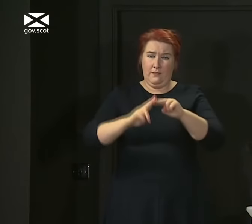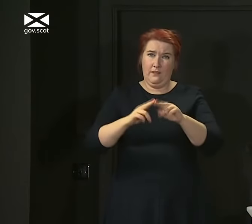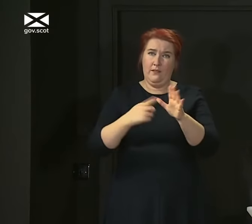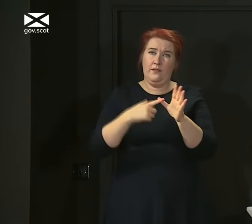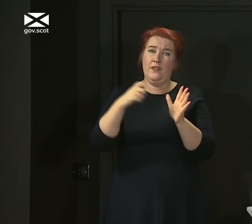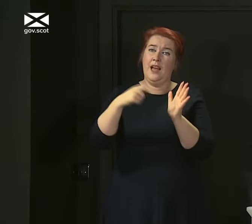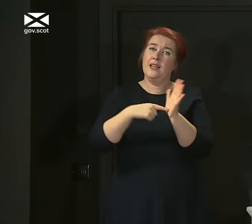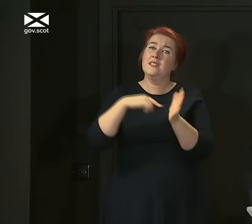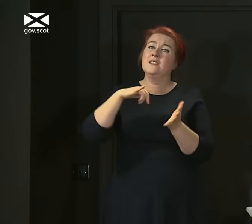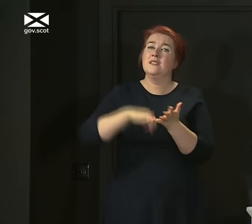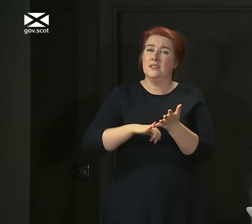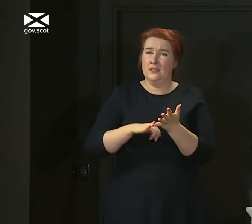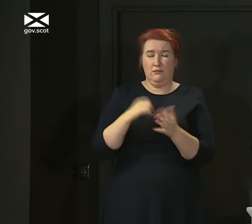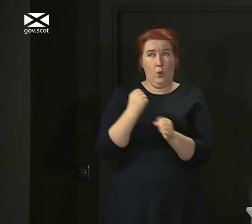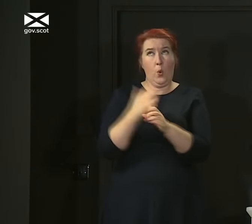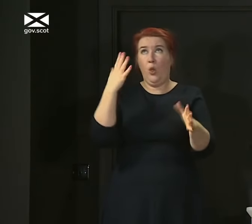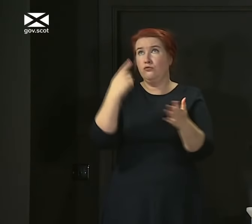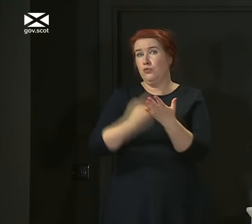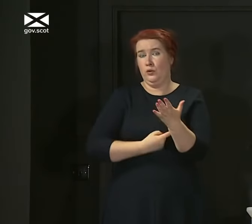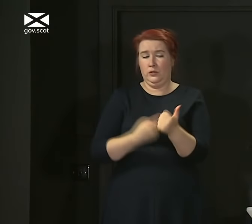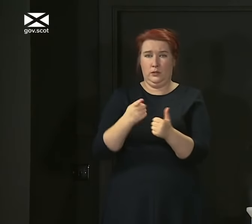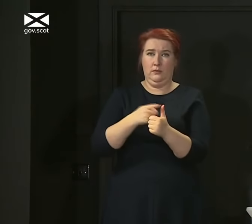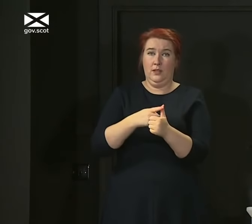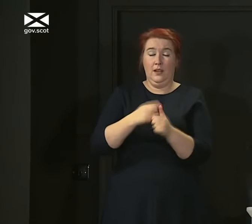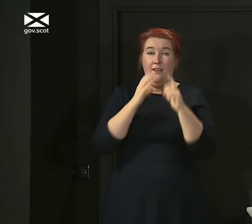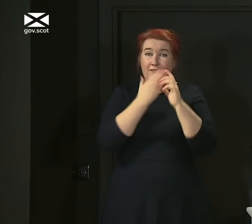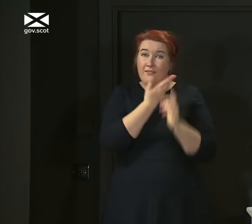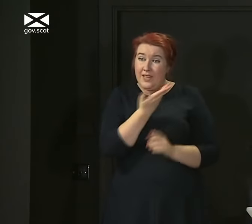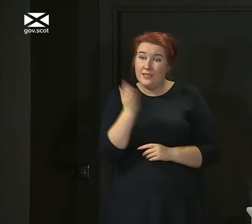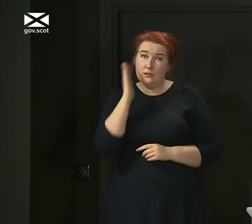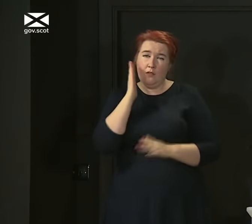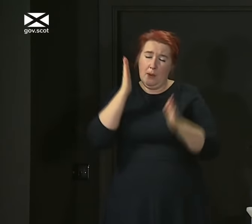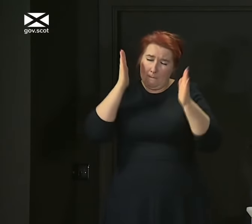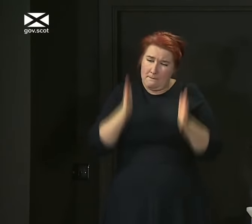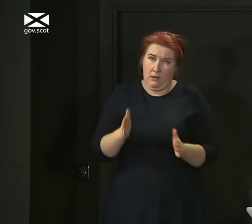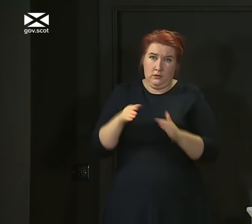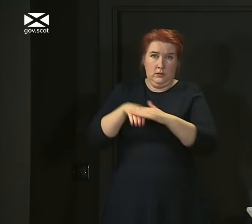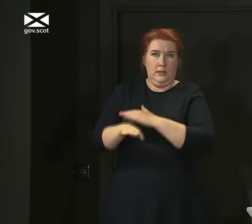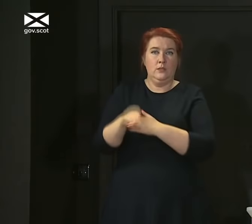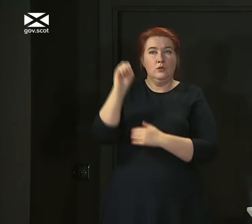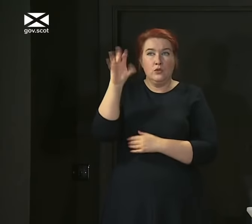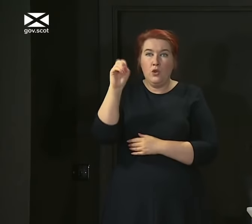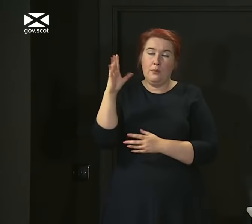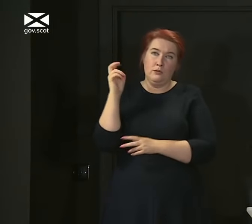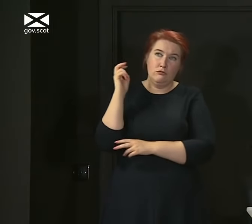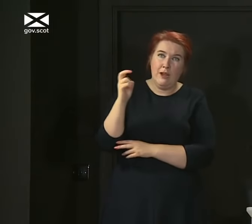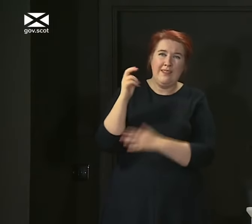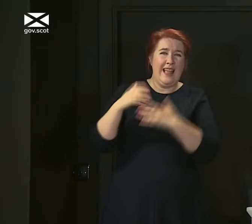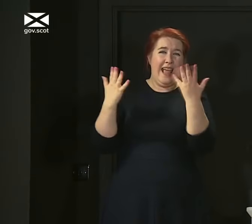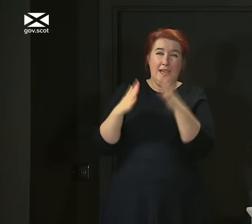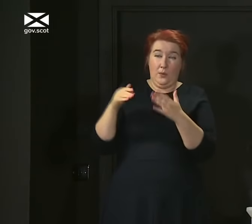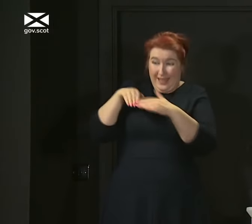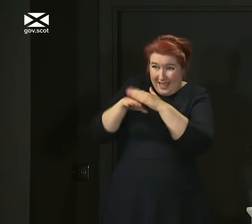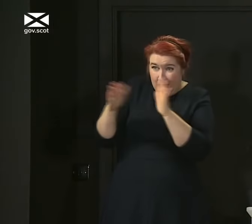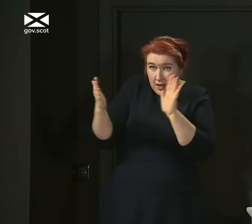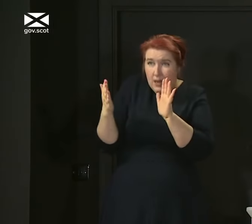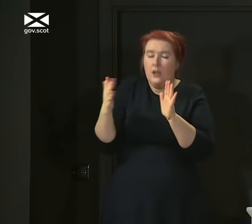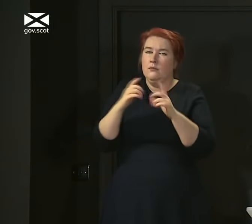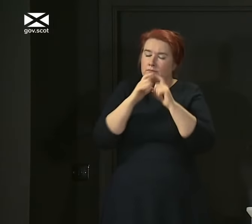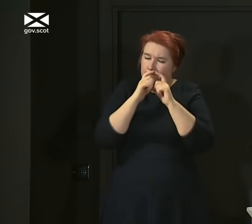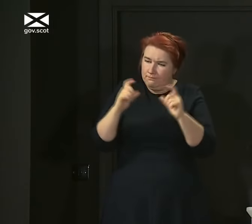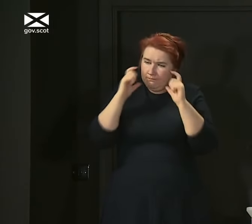and stick to these golden rules. Face coverings must be worn in shops and public transport and in all enclosed spaces